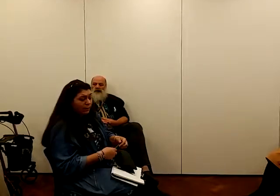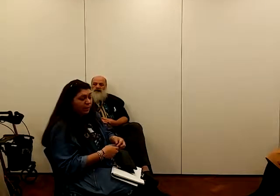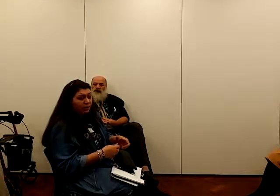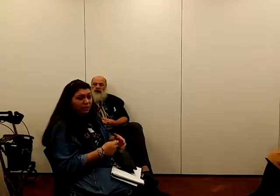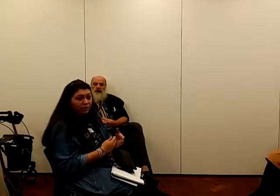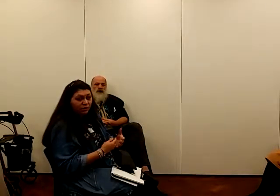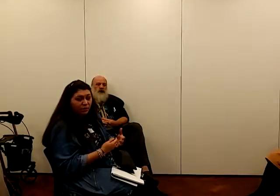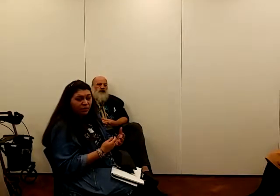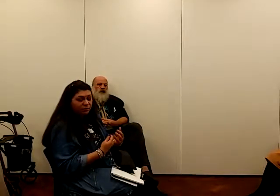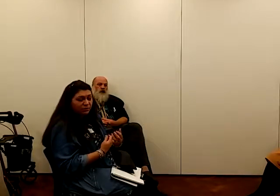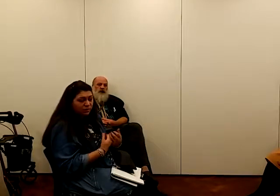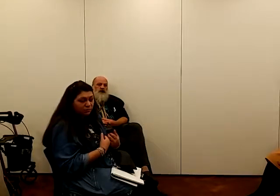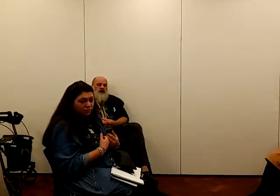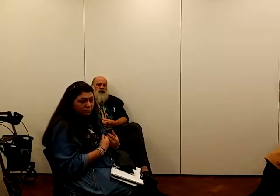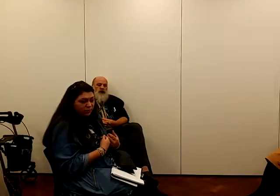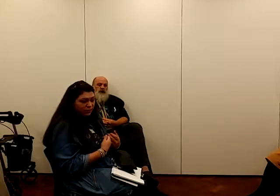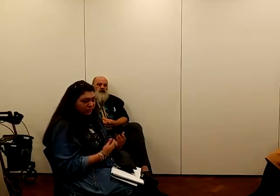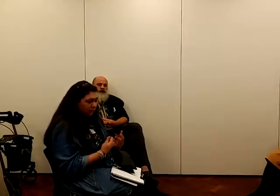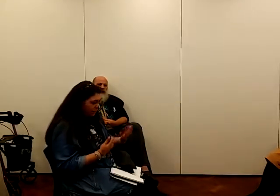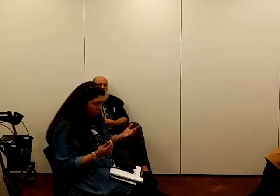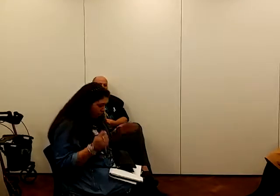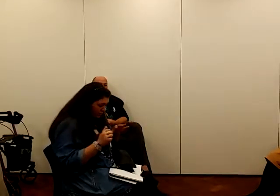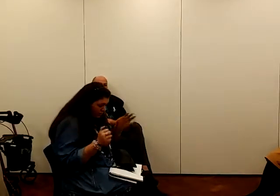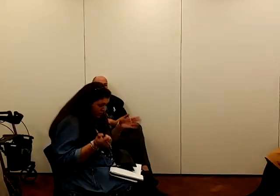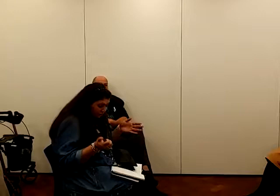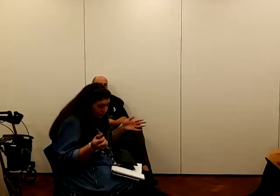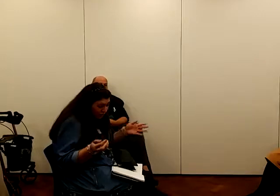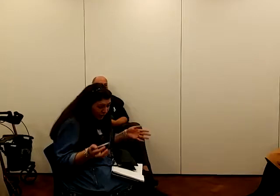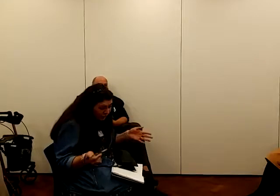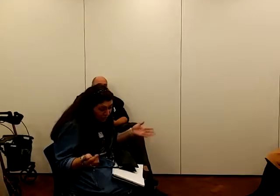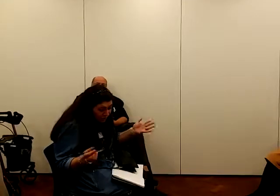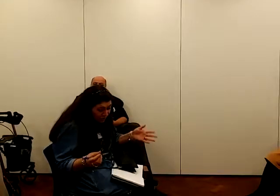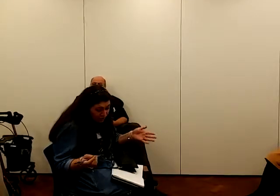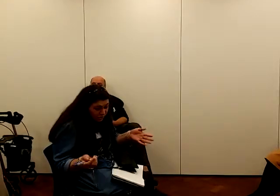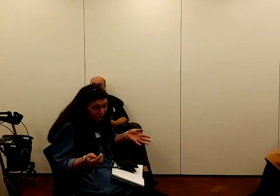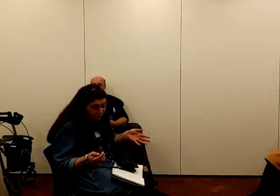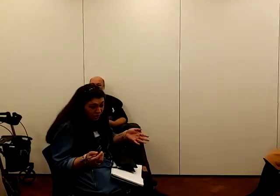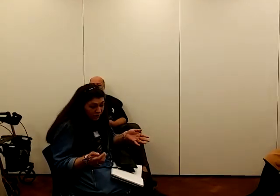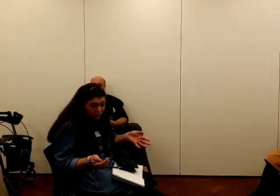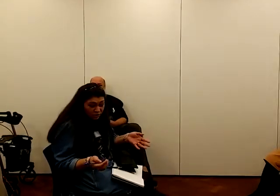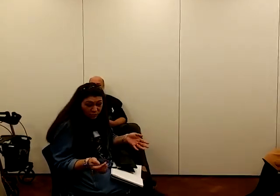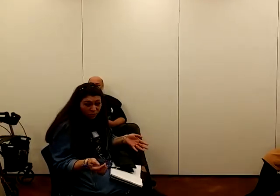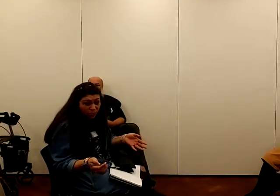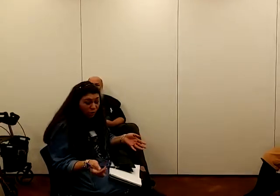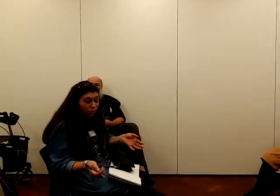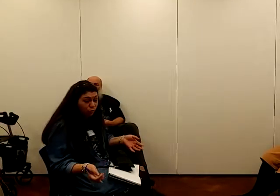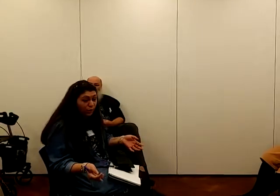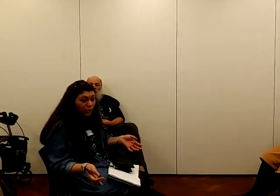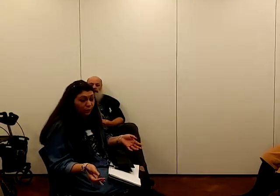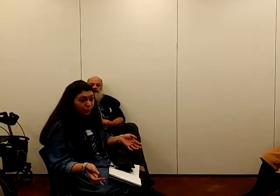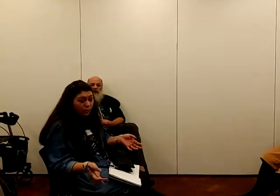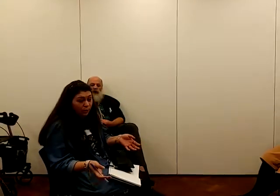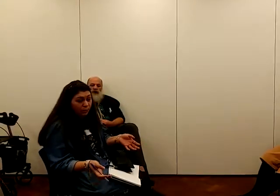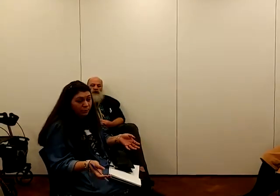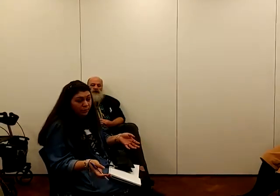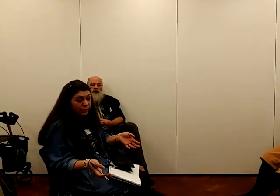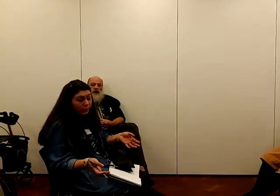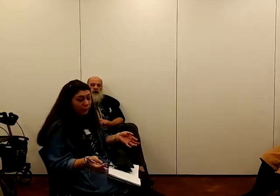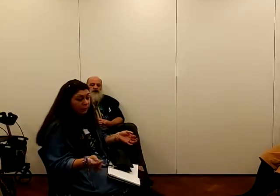But I think, I think kind of the general feeling that I've got, it's really a feeling, not a question. It's just that we're all so worn out. And the